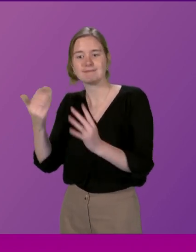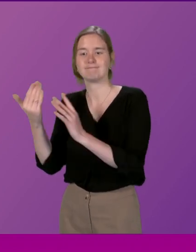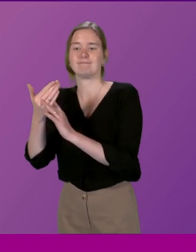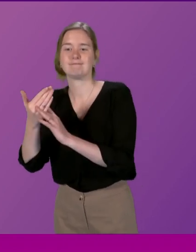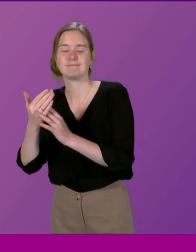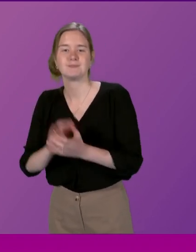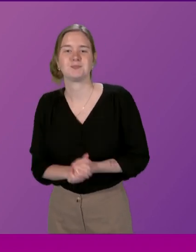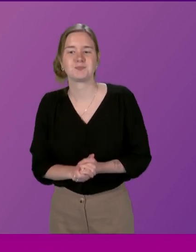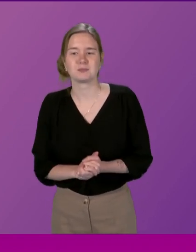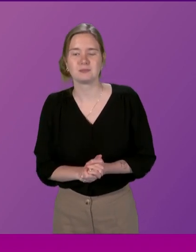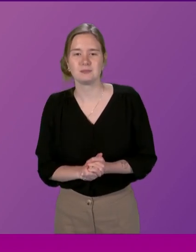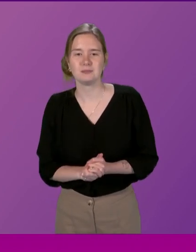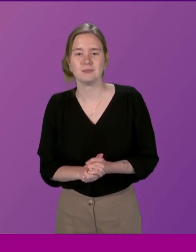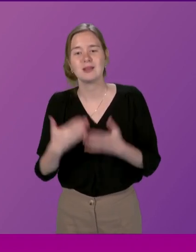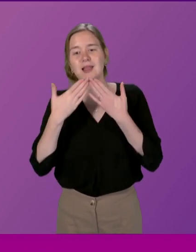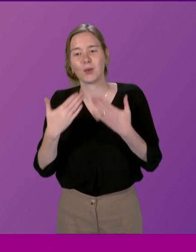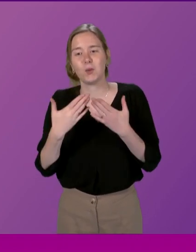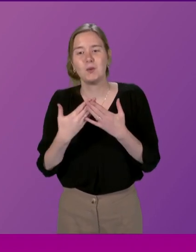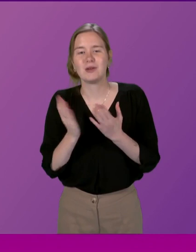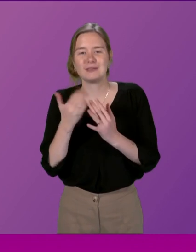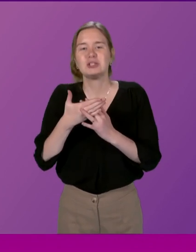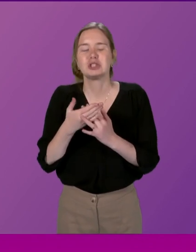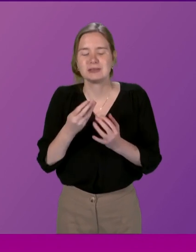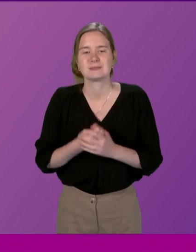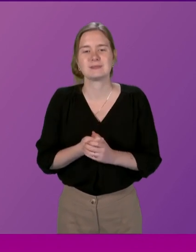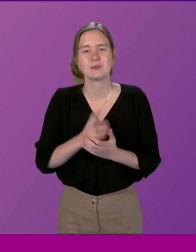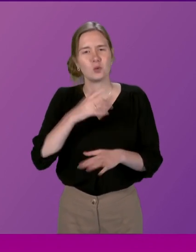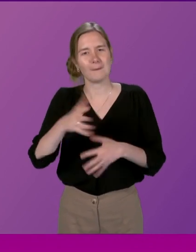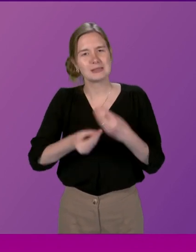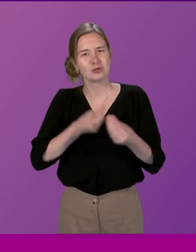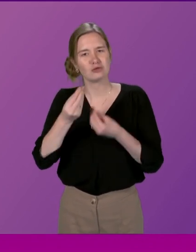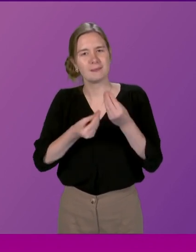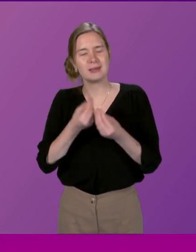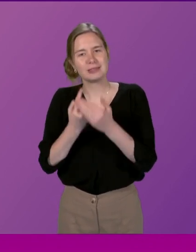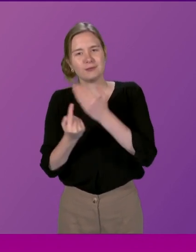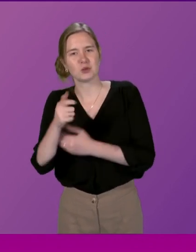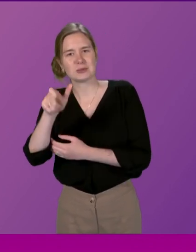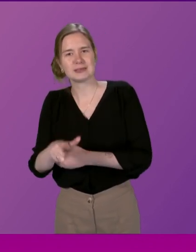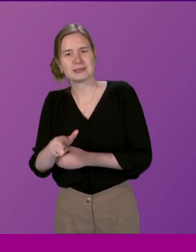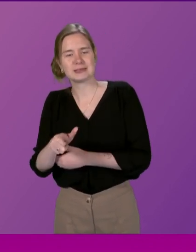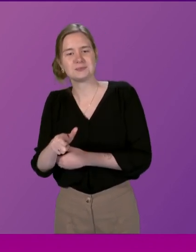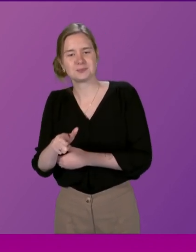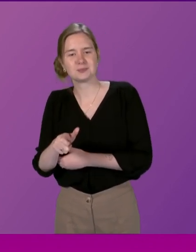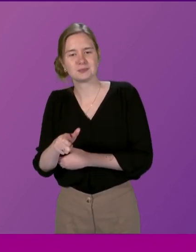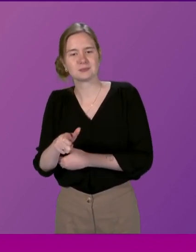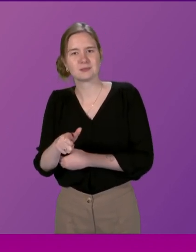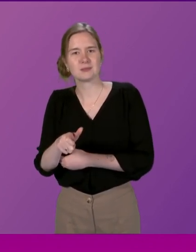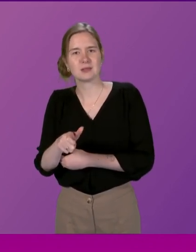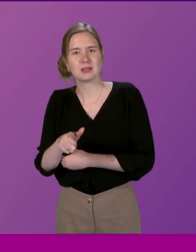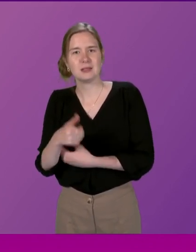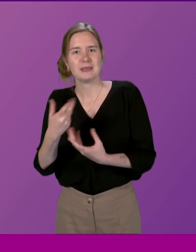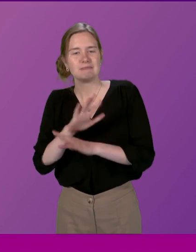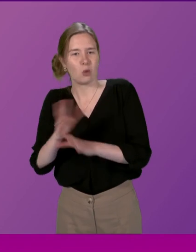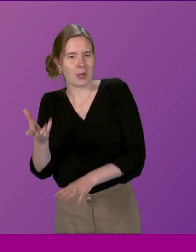Ruth McGuire. I thank the Minister for taking an intervention. He described individuals there as being seldom